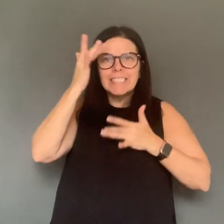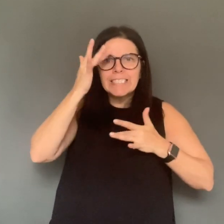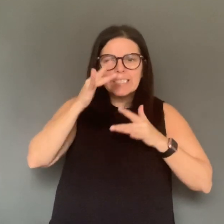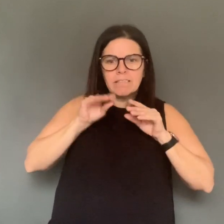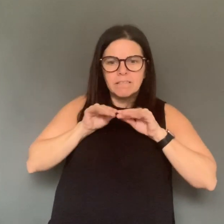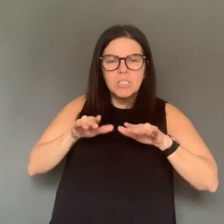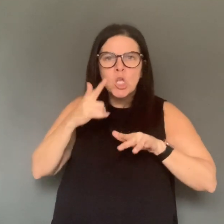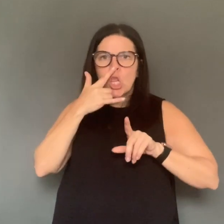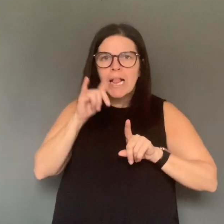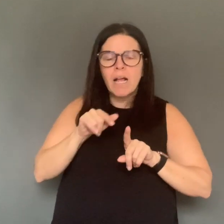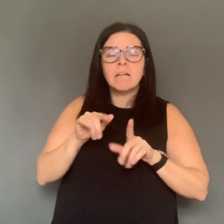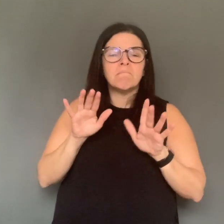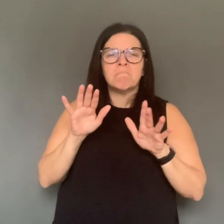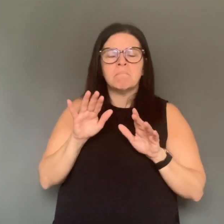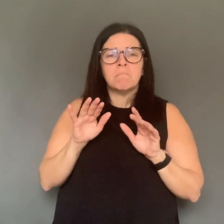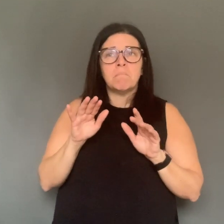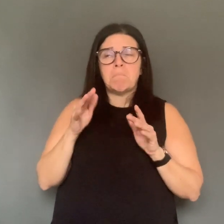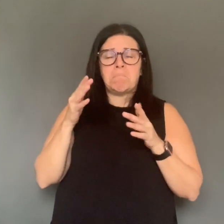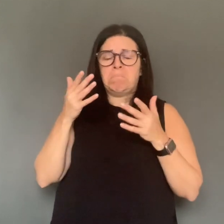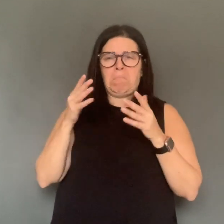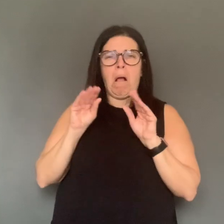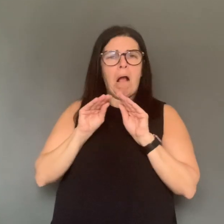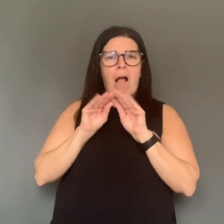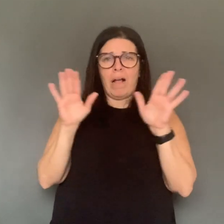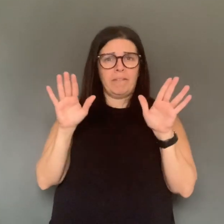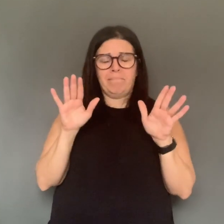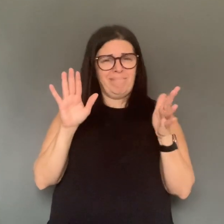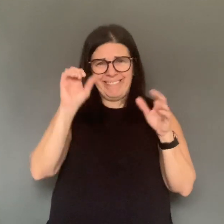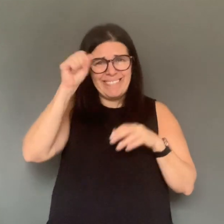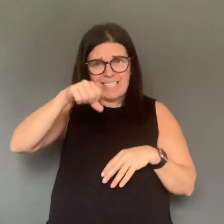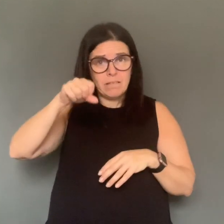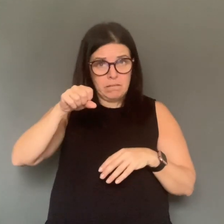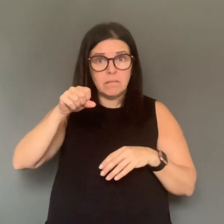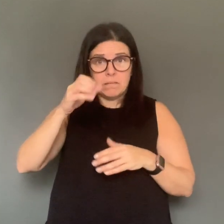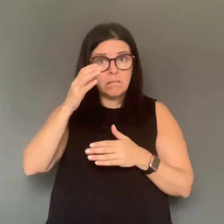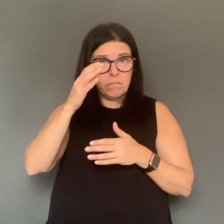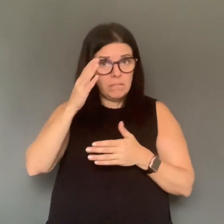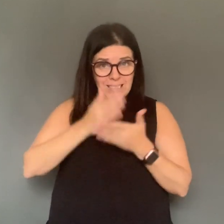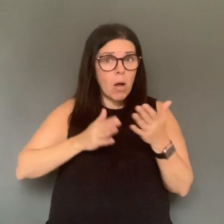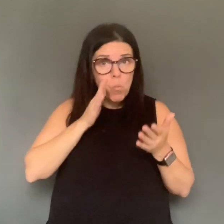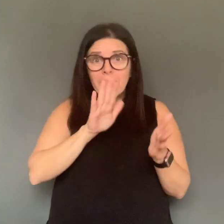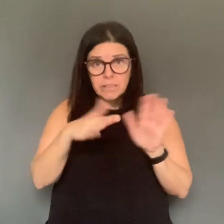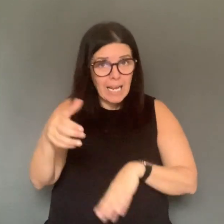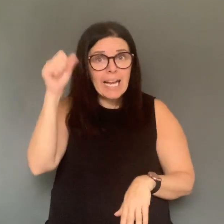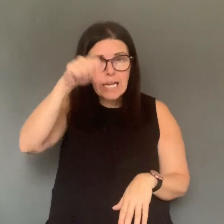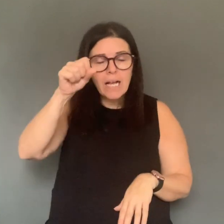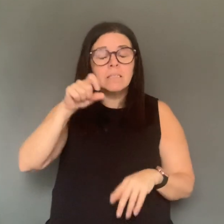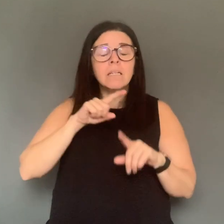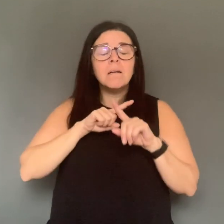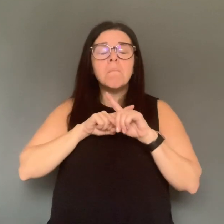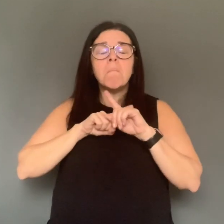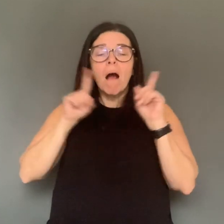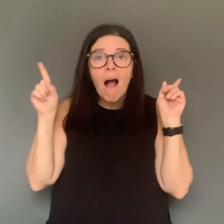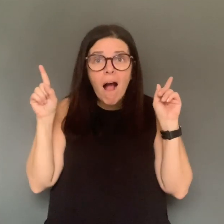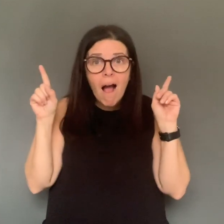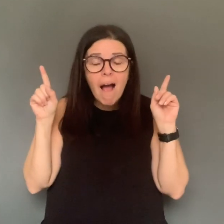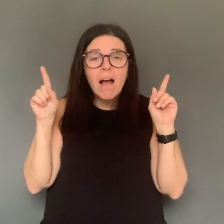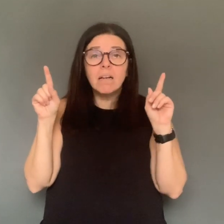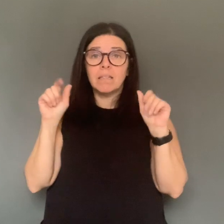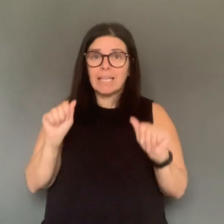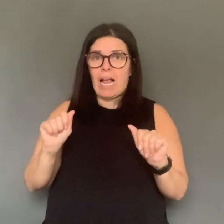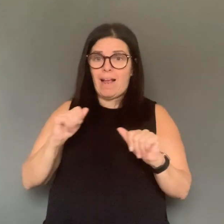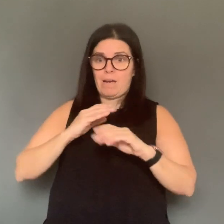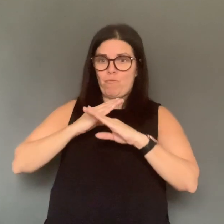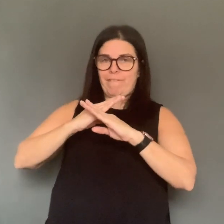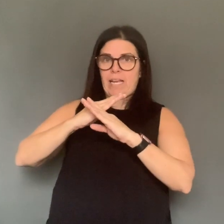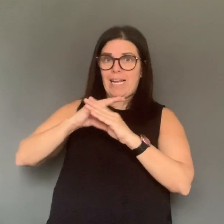in place, but people need to follow those measures. If people are not following those measures, those measures won't save us. I think it is